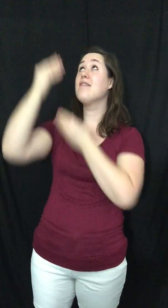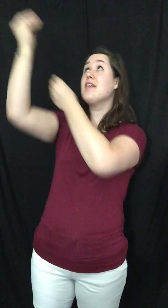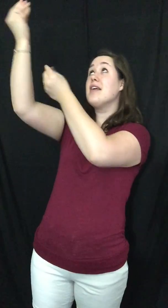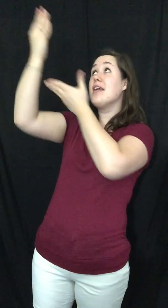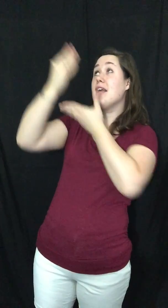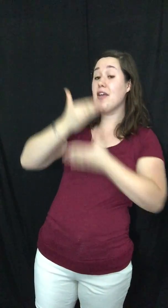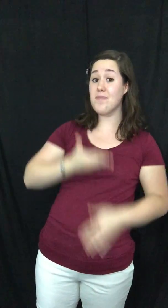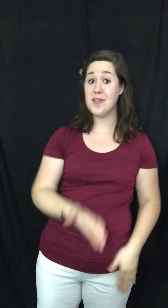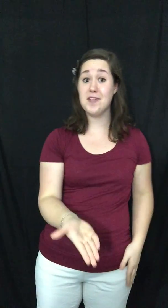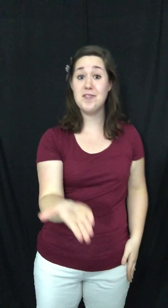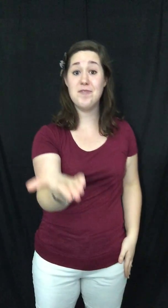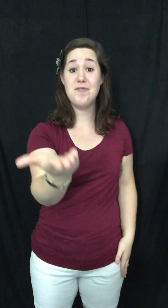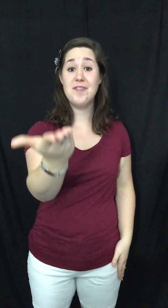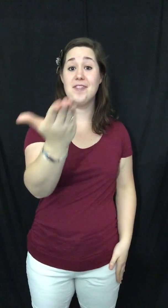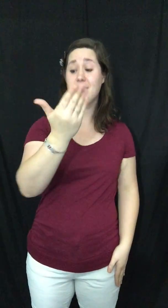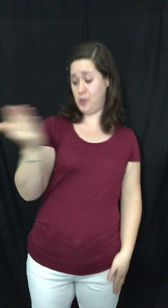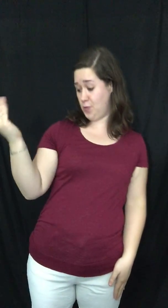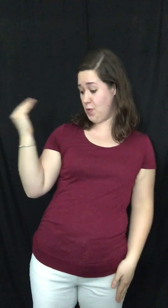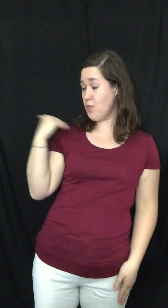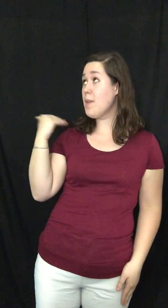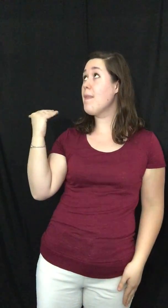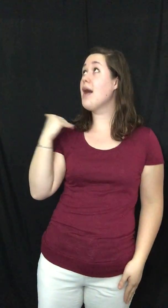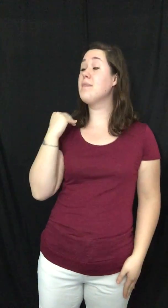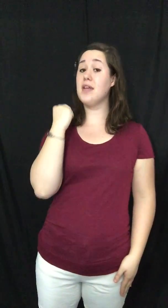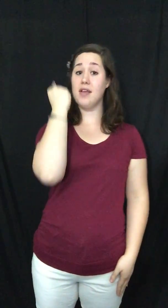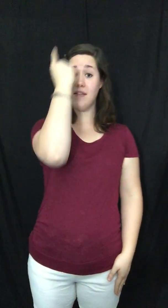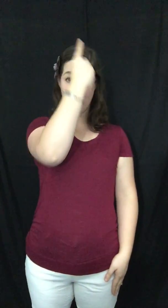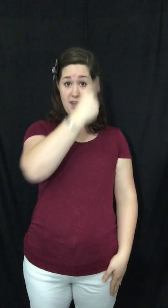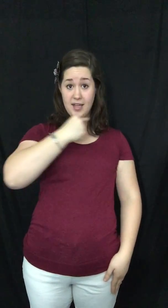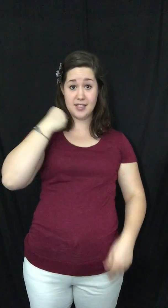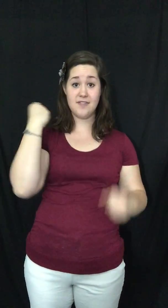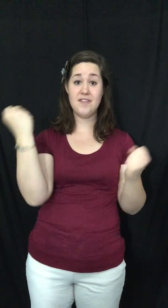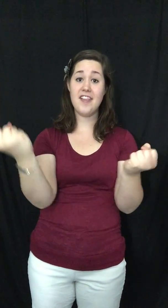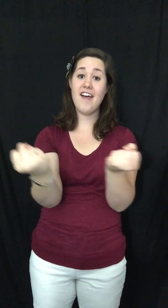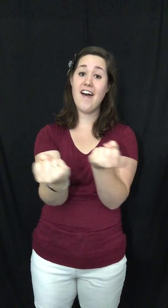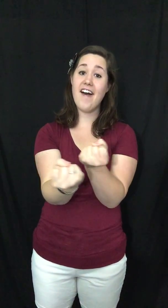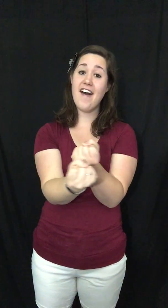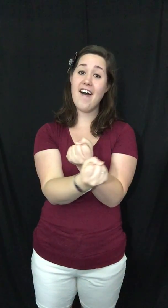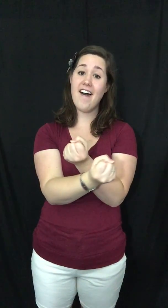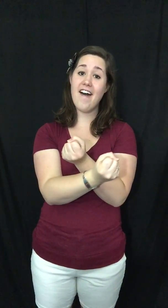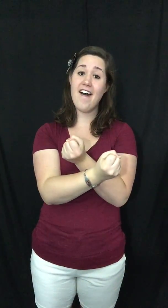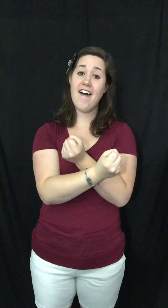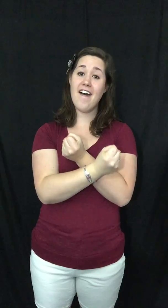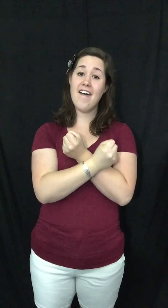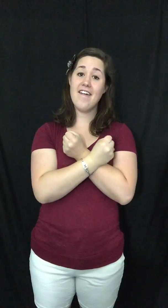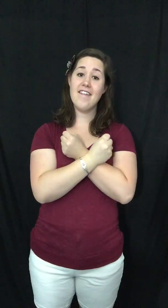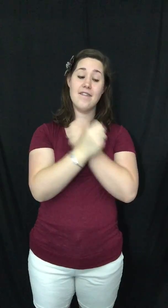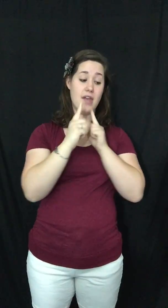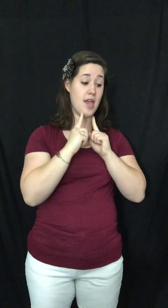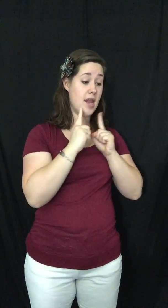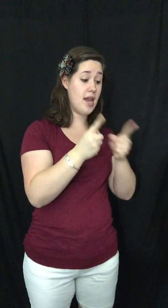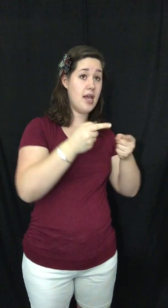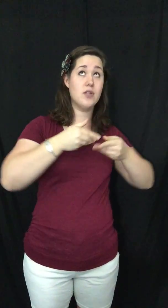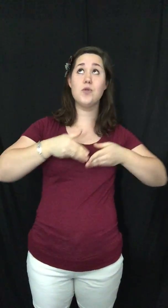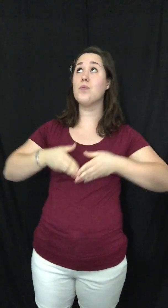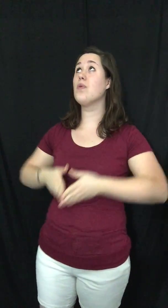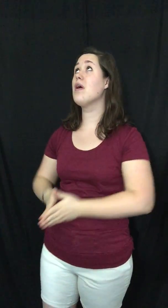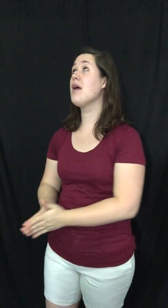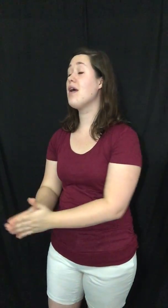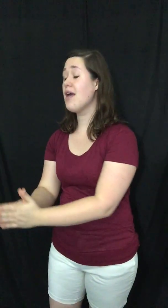he gave me you to remind me the face of love And answer prayer